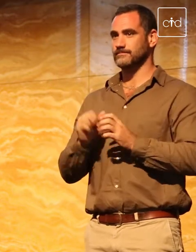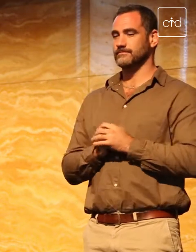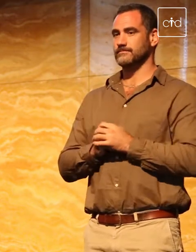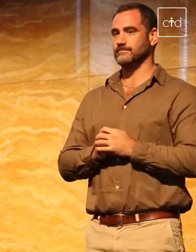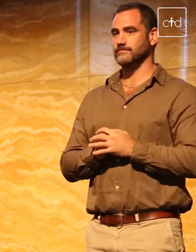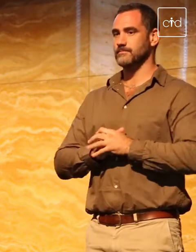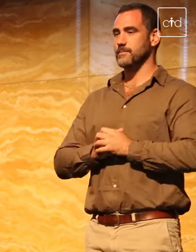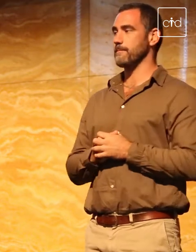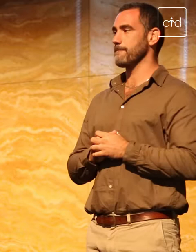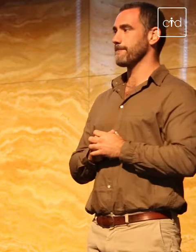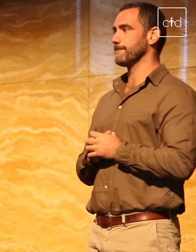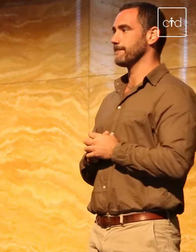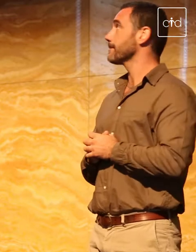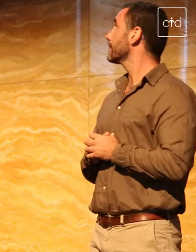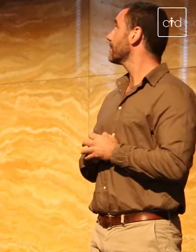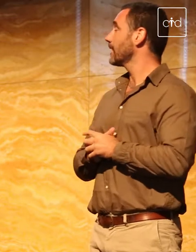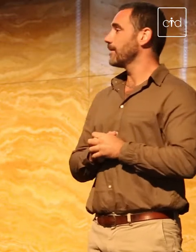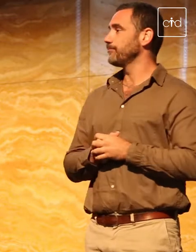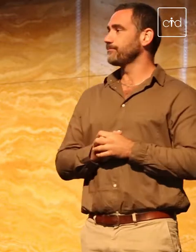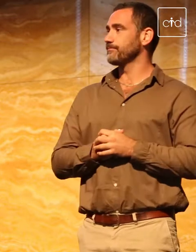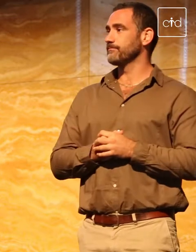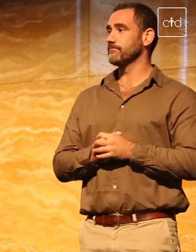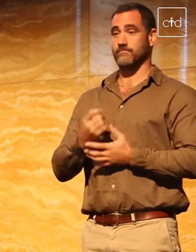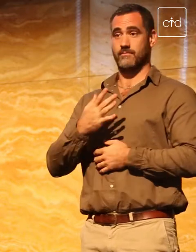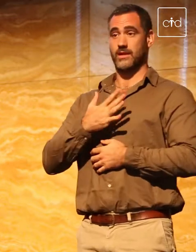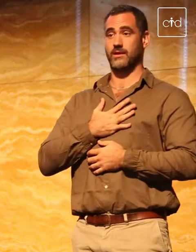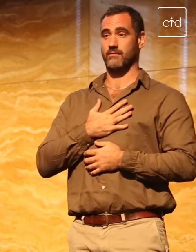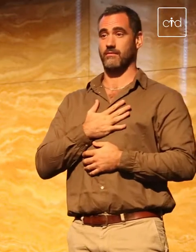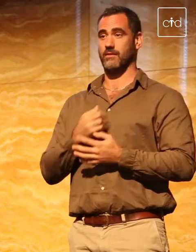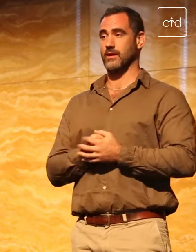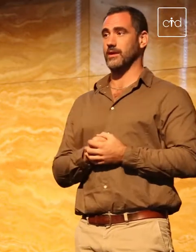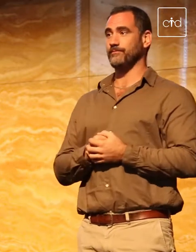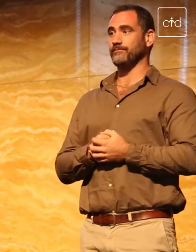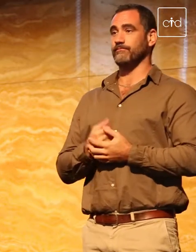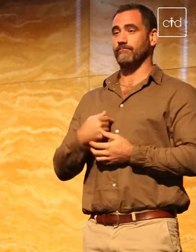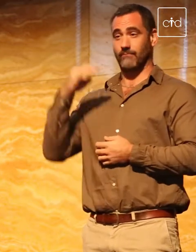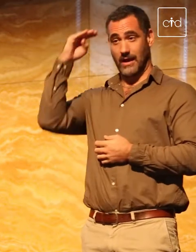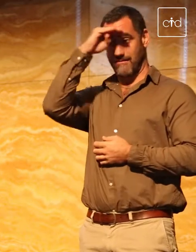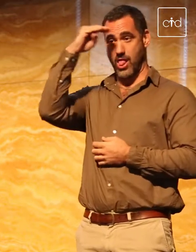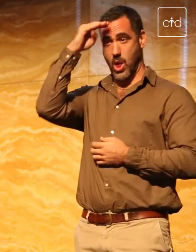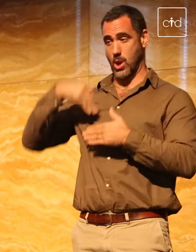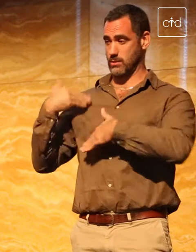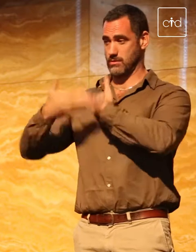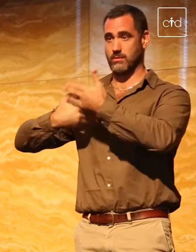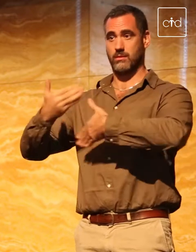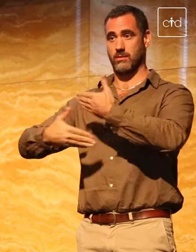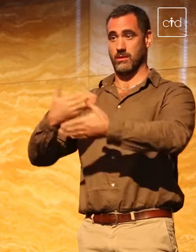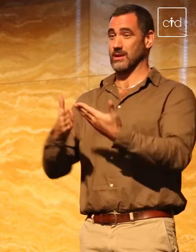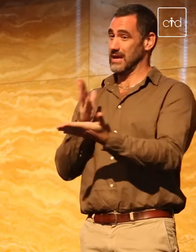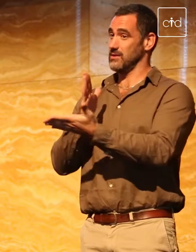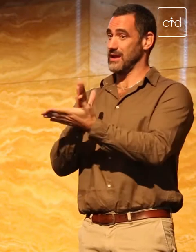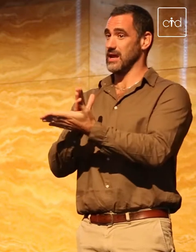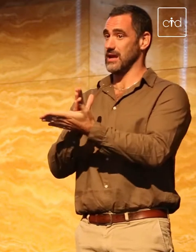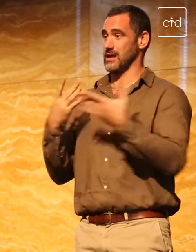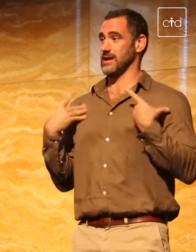The one thing I have learnt over my long years on this earth, I guess, is that it is the parents. It is